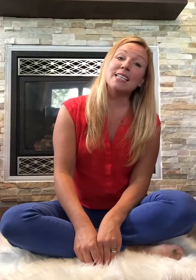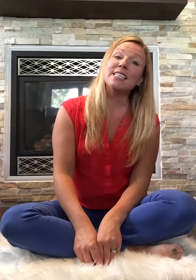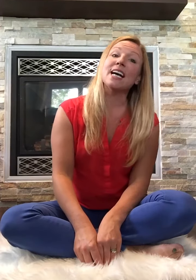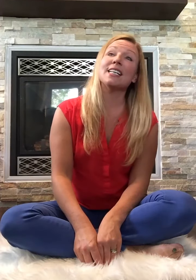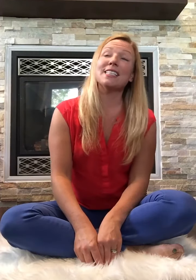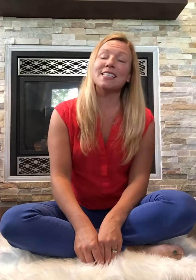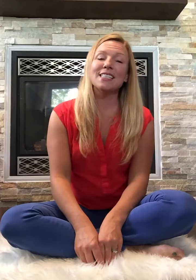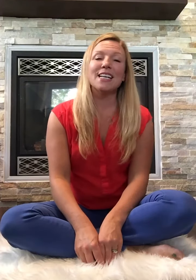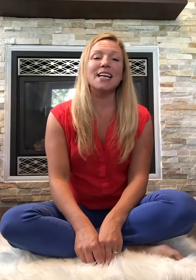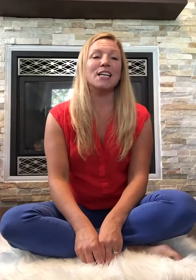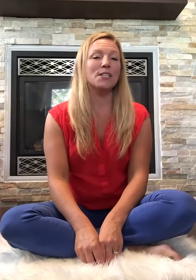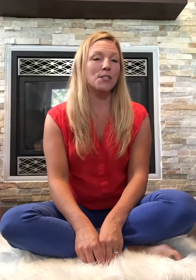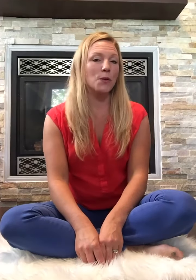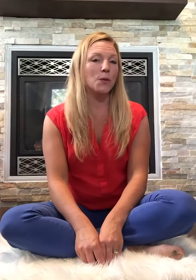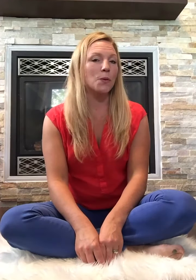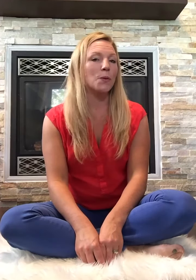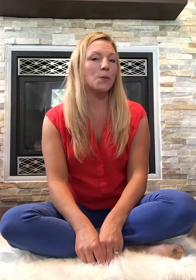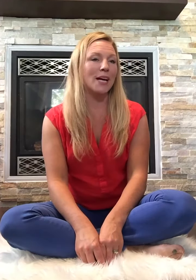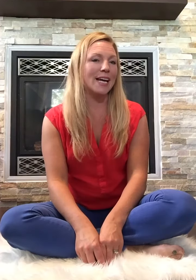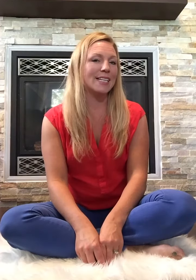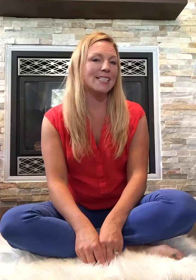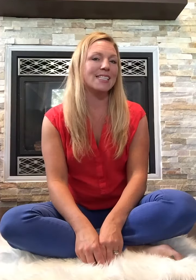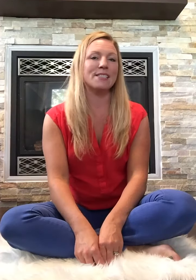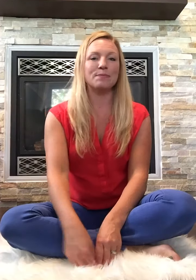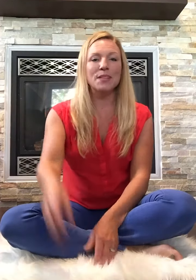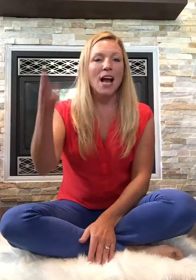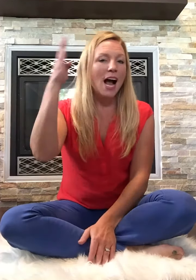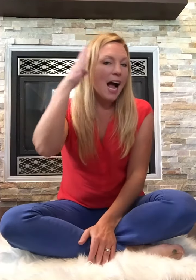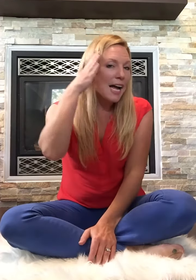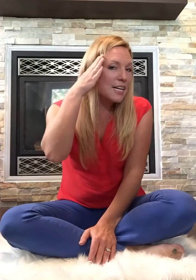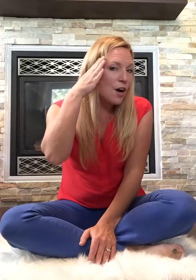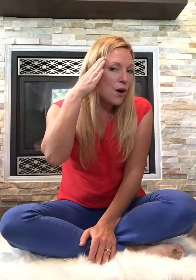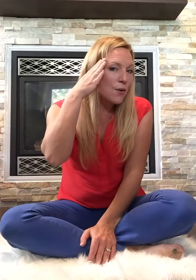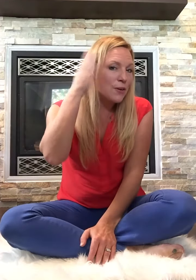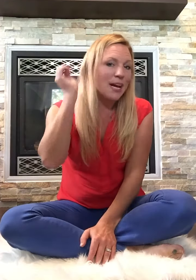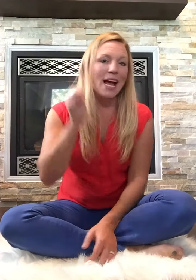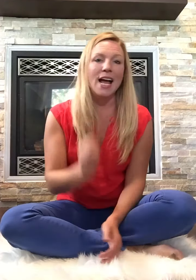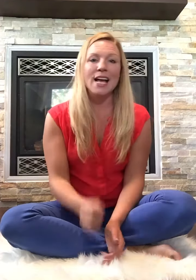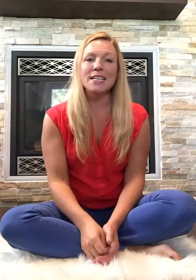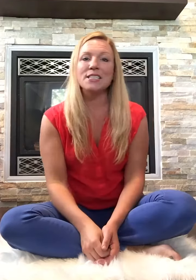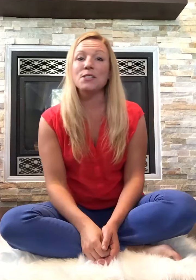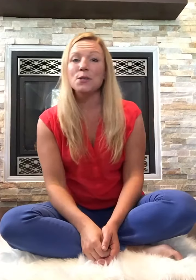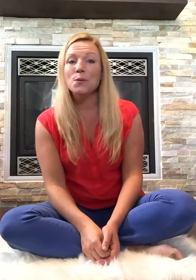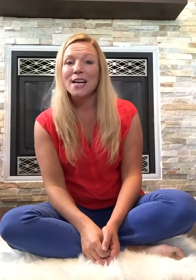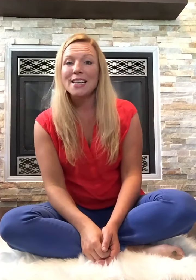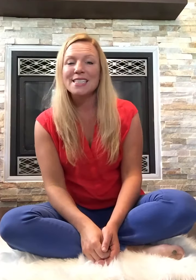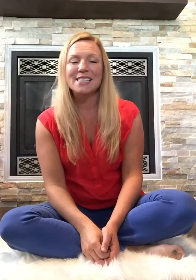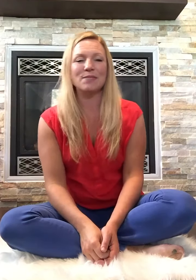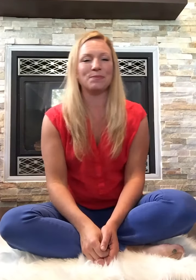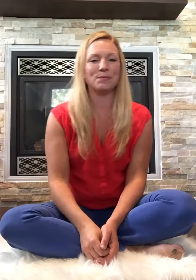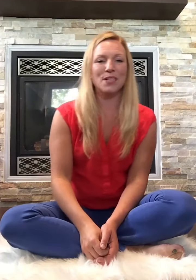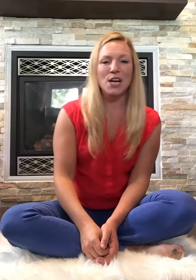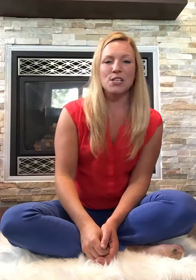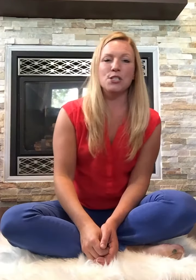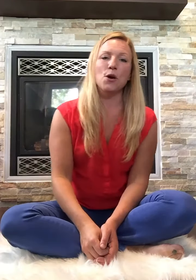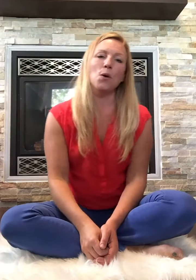Just stick to it. I know you can do it. Show